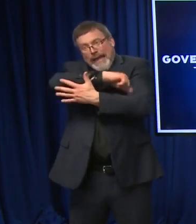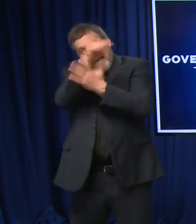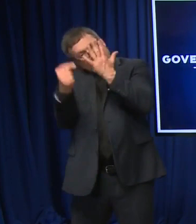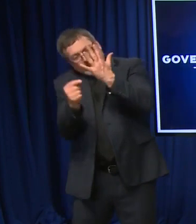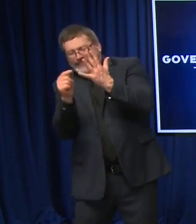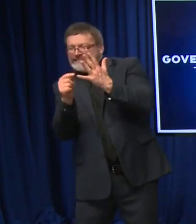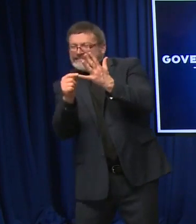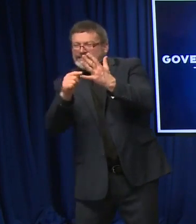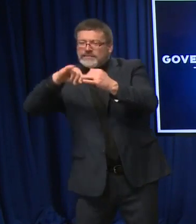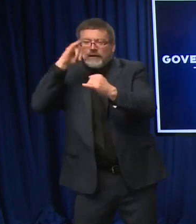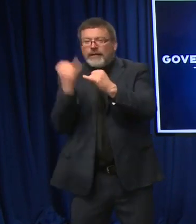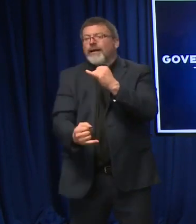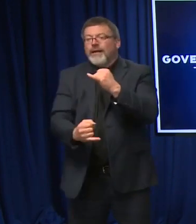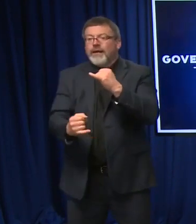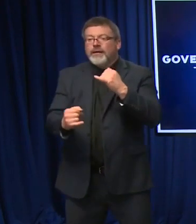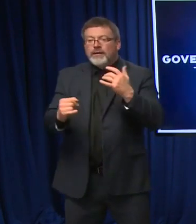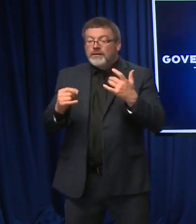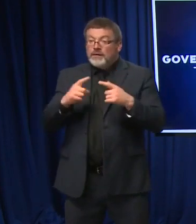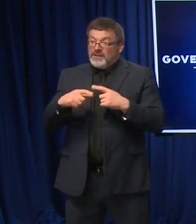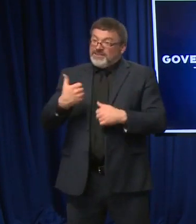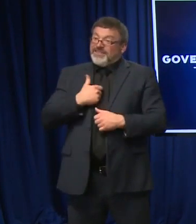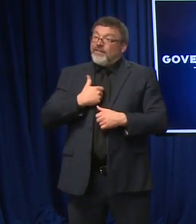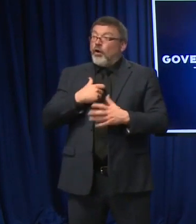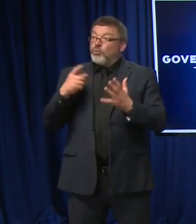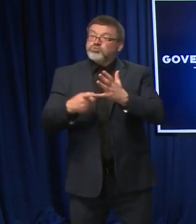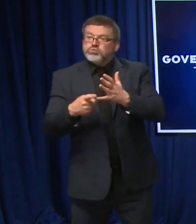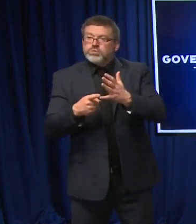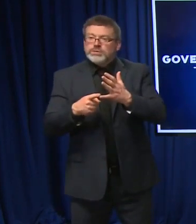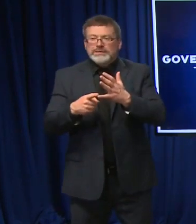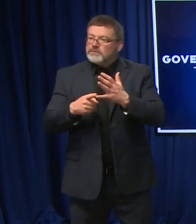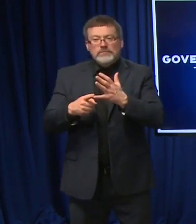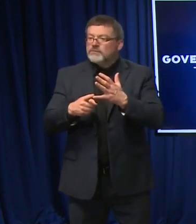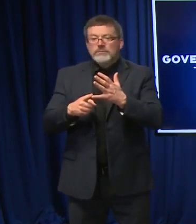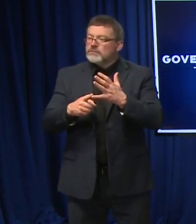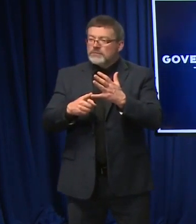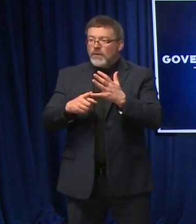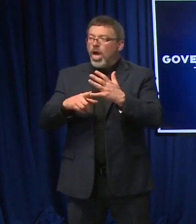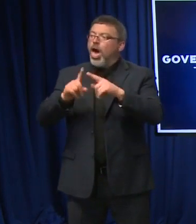But we don't want to allow that to be a crutch, if I may.